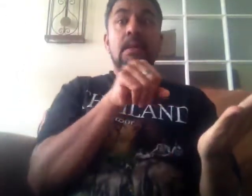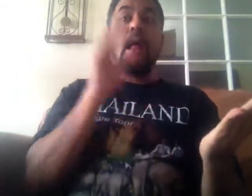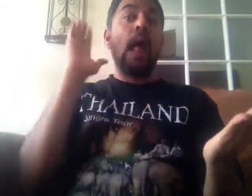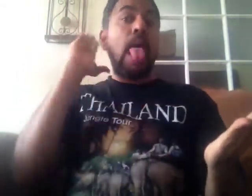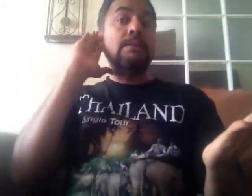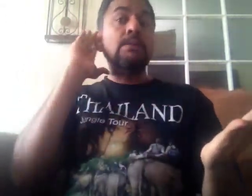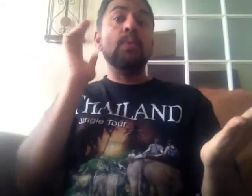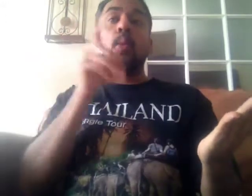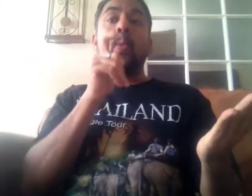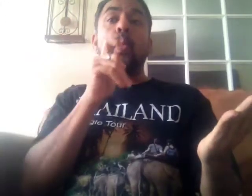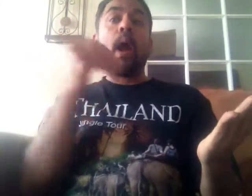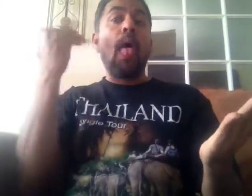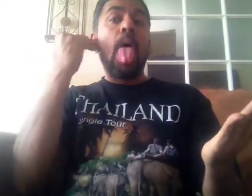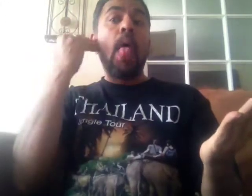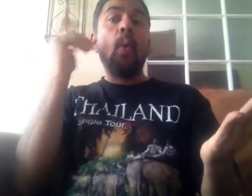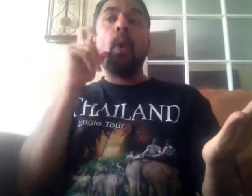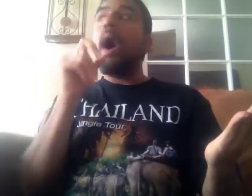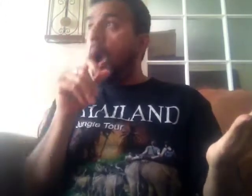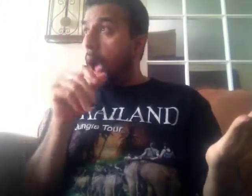I don't have underwear. And red shorts.